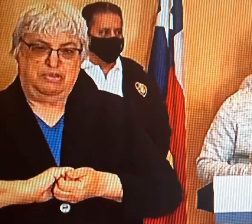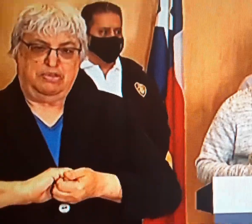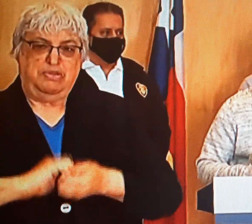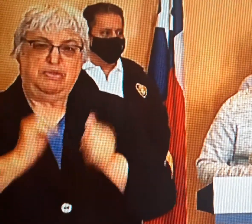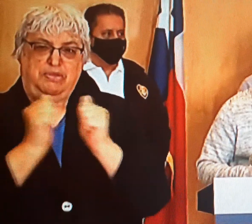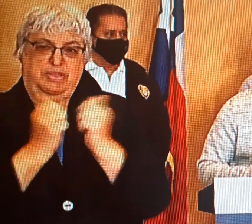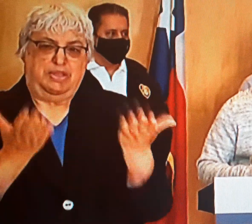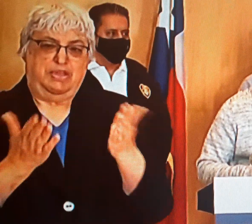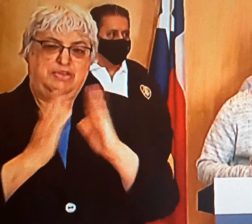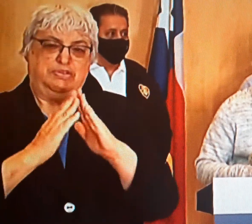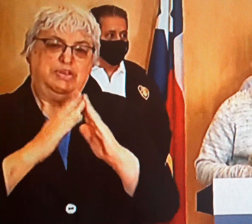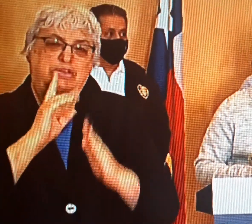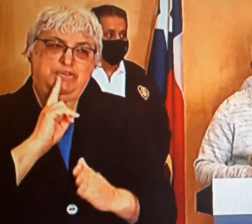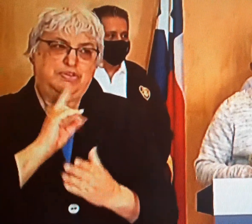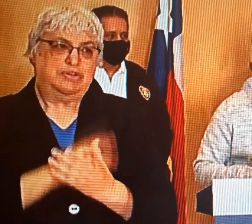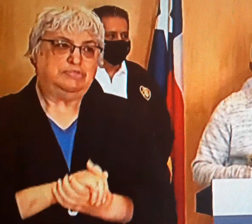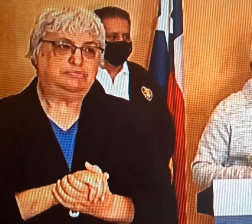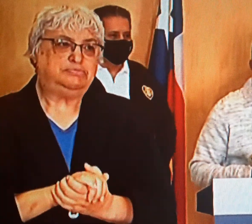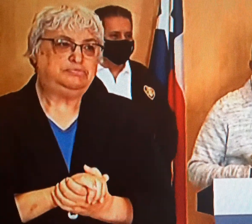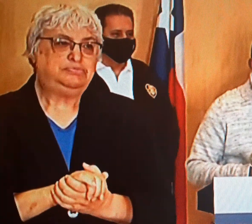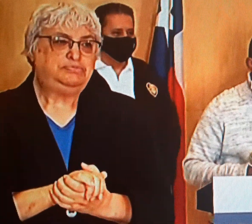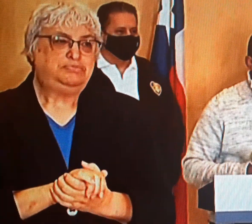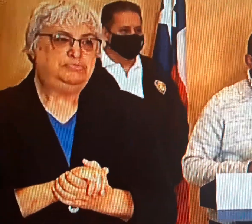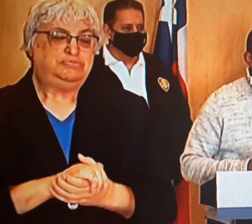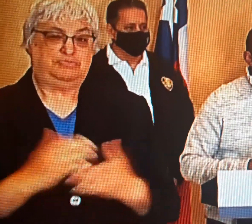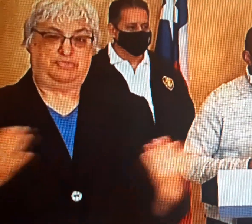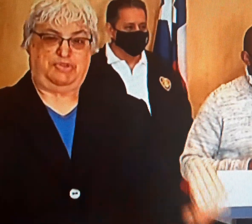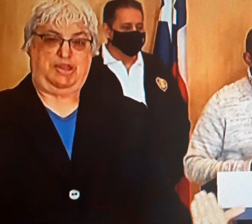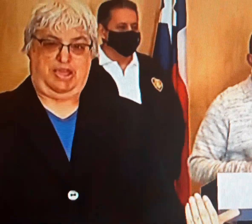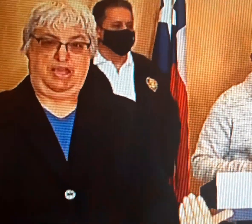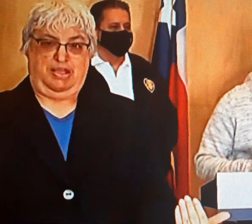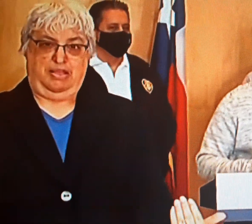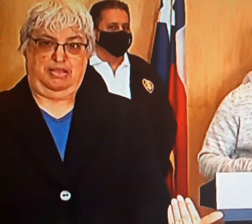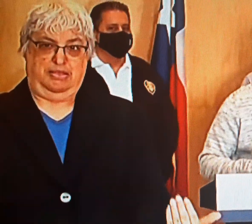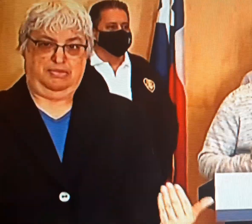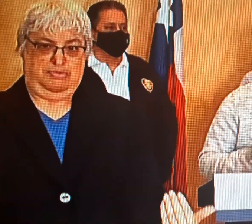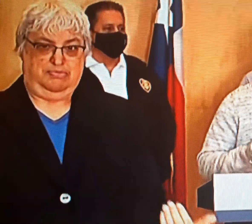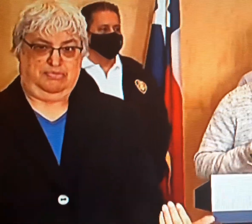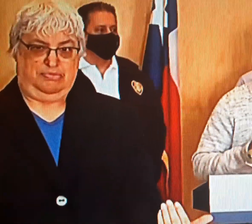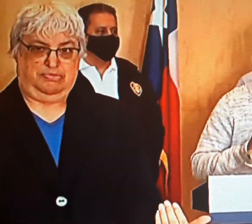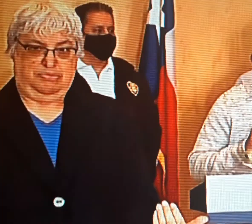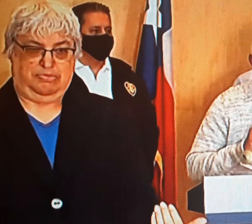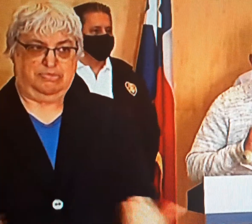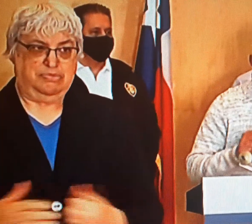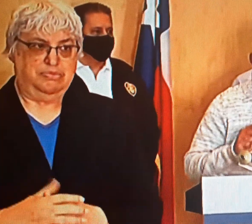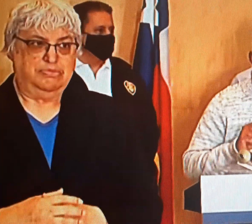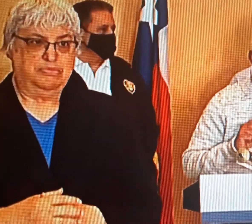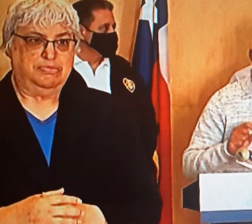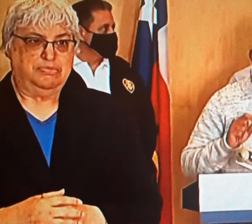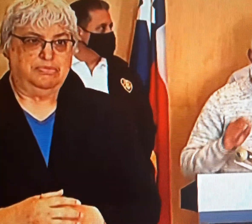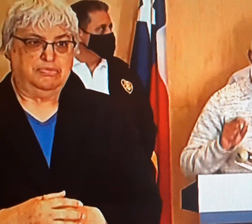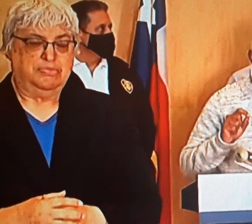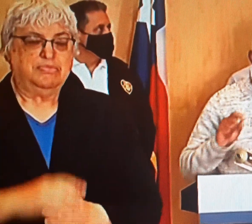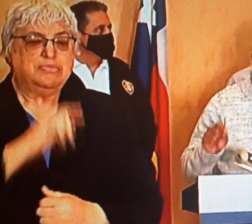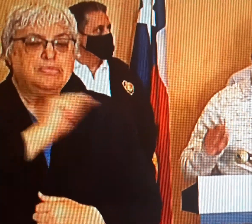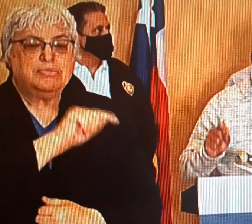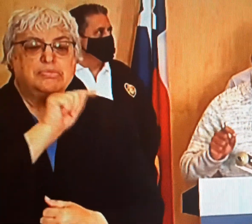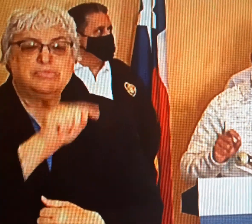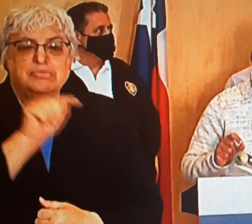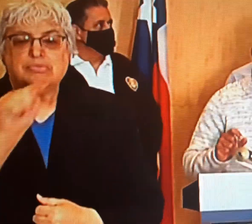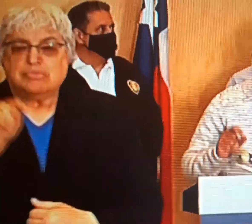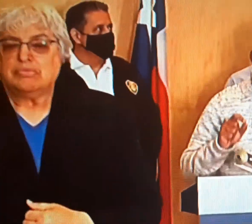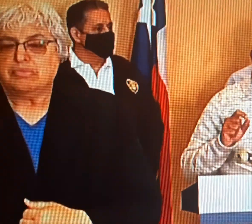the city of Houston. And then as of today, we're going to be working through the district council members